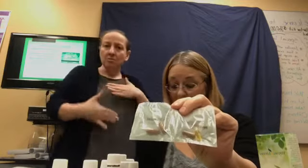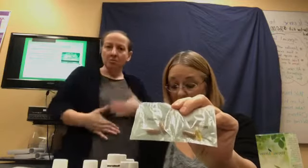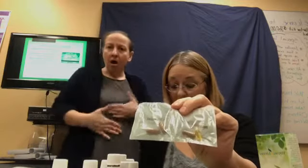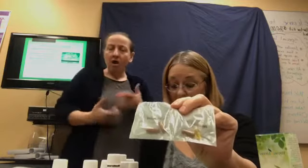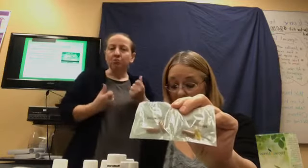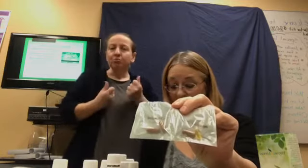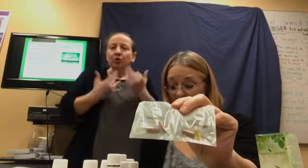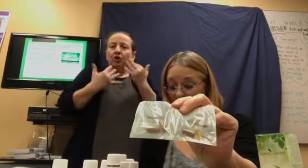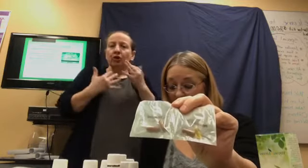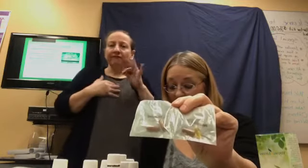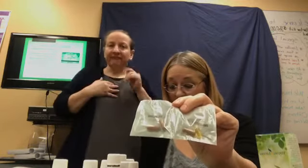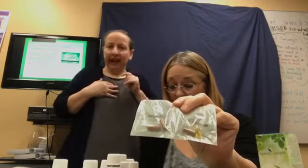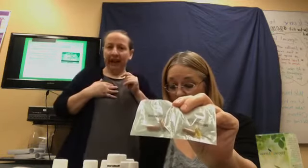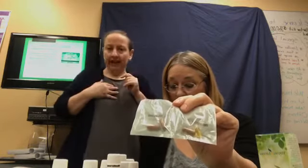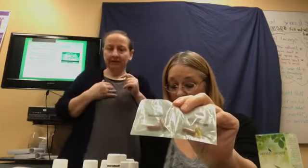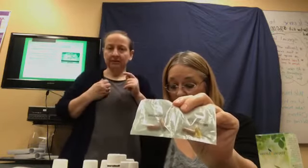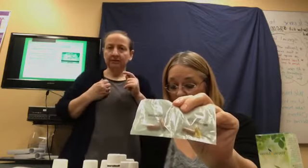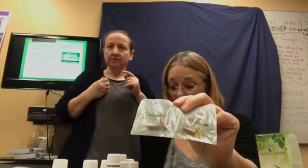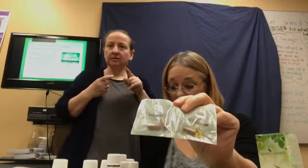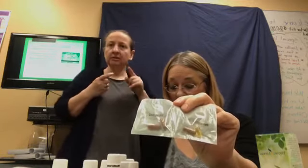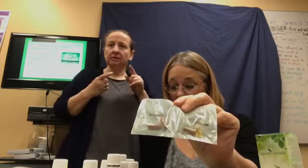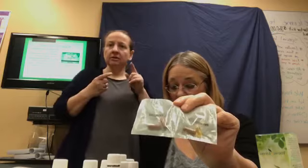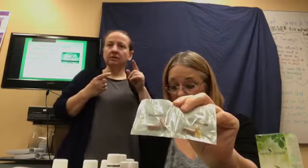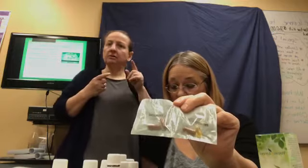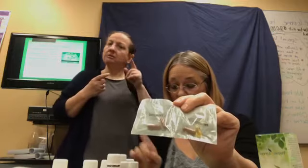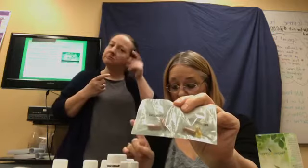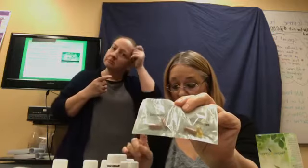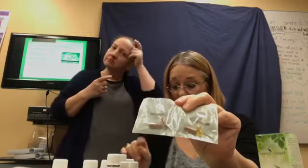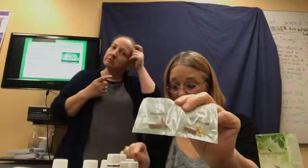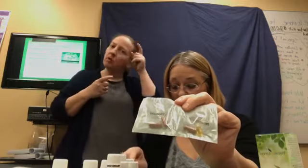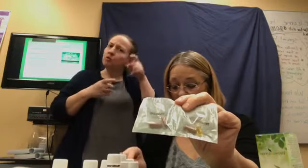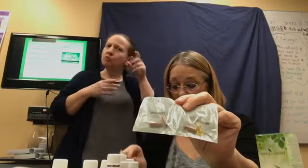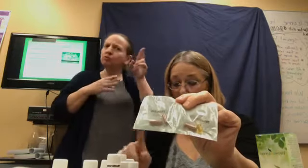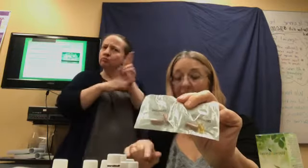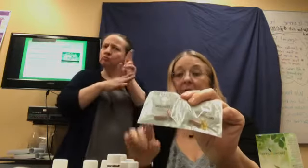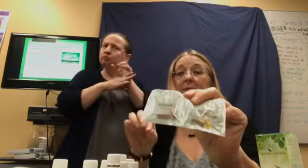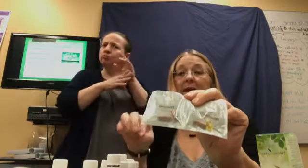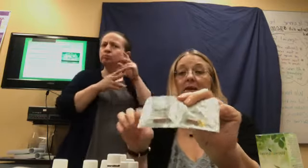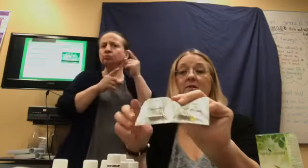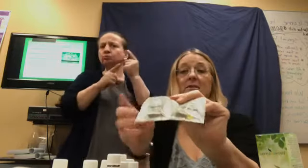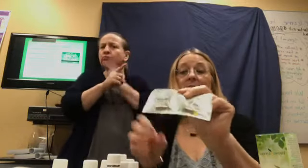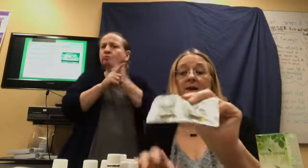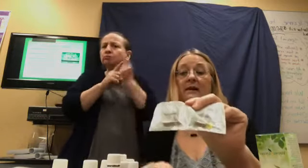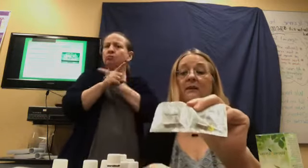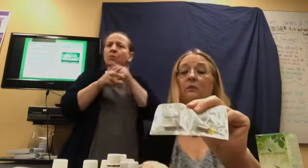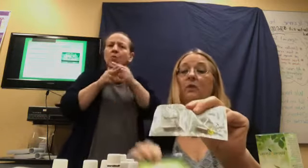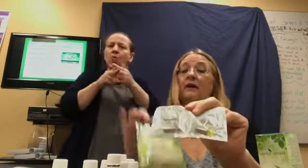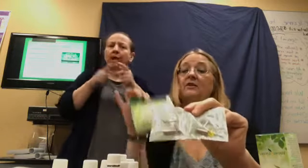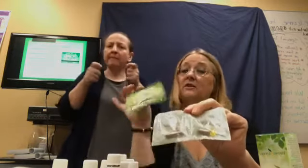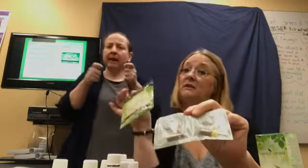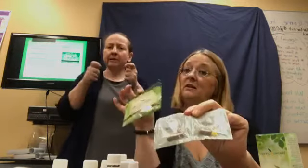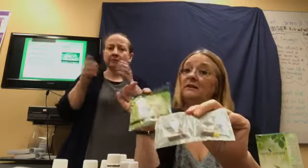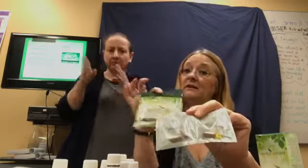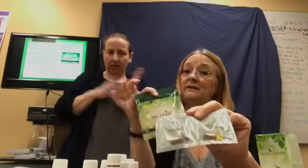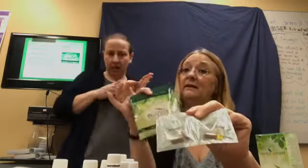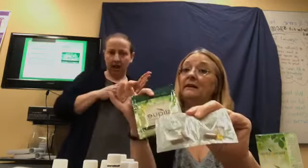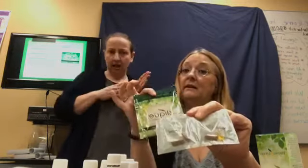excess fat when used in conjunction with a healthy weight management plan. Sleek